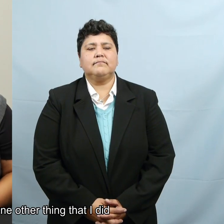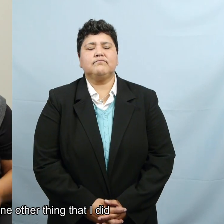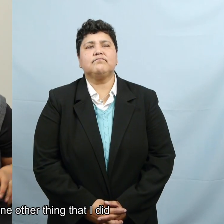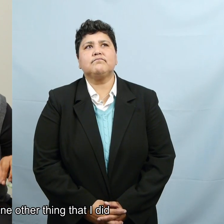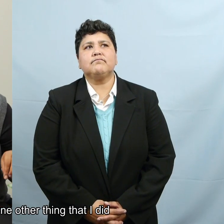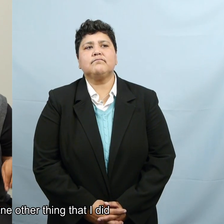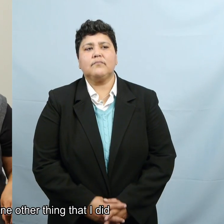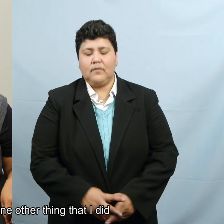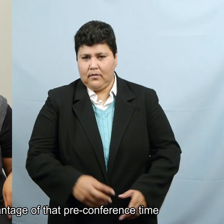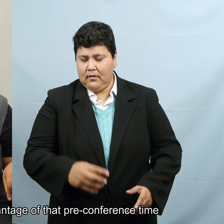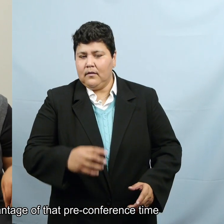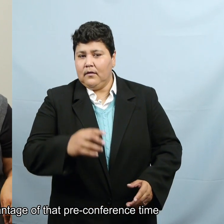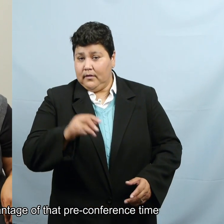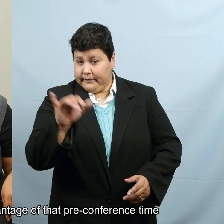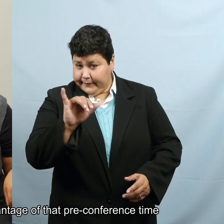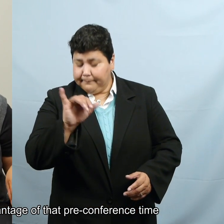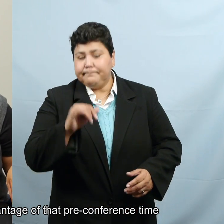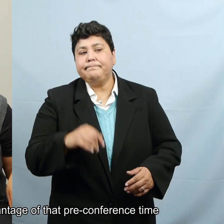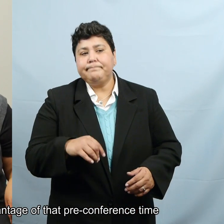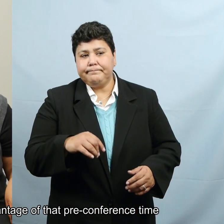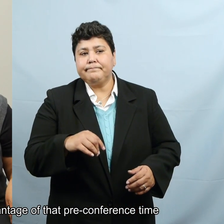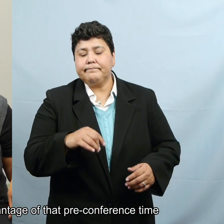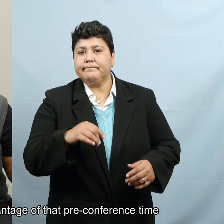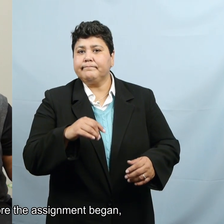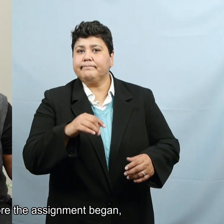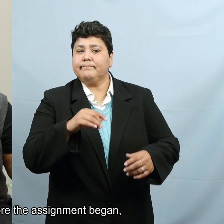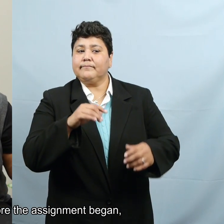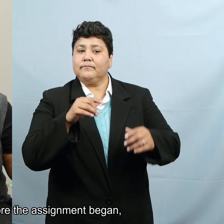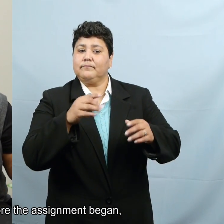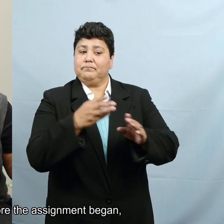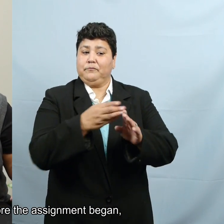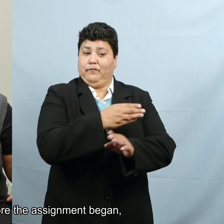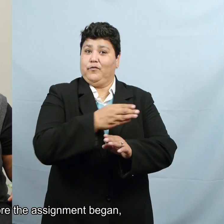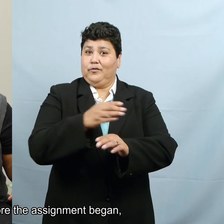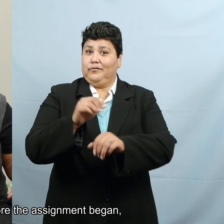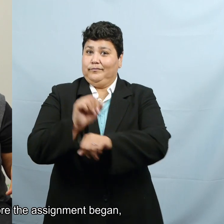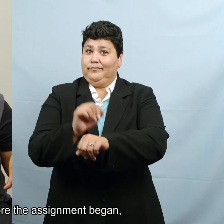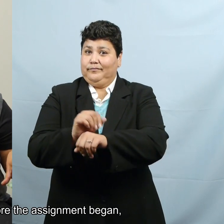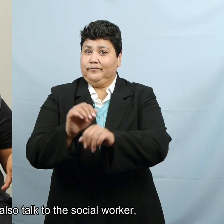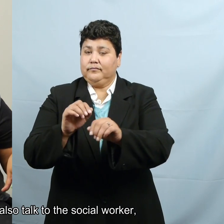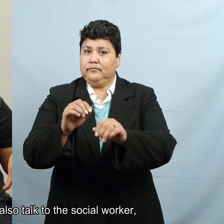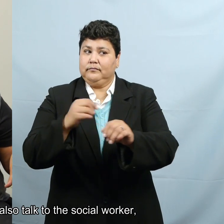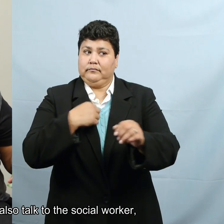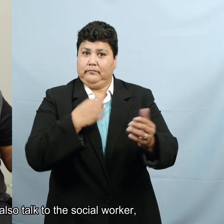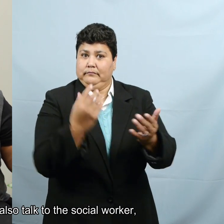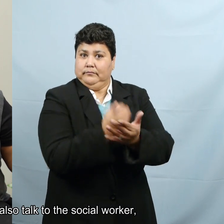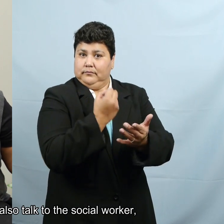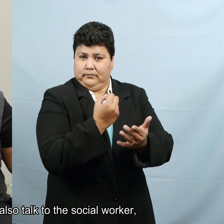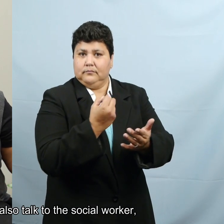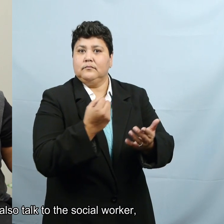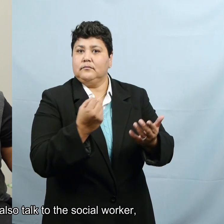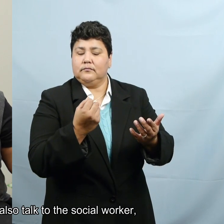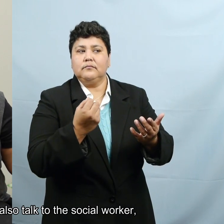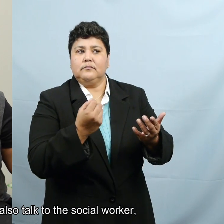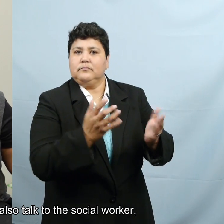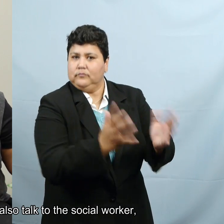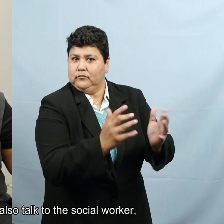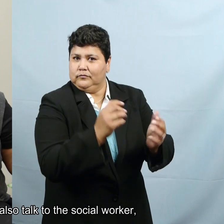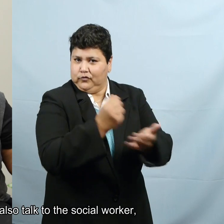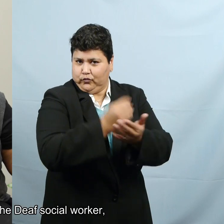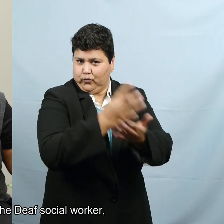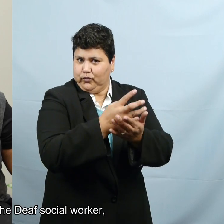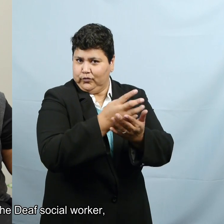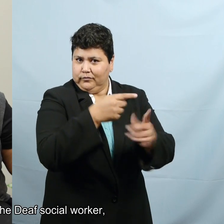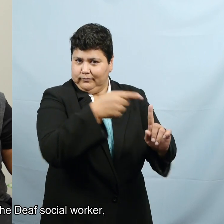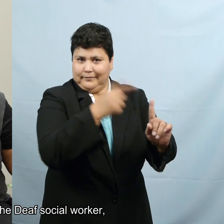One other thing that I did to take advantage of that pre-conference time, uh, before the assignment began was to also talk to the